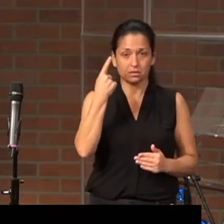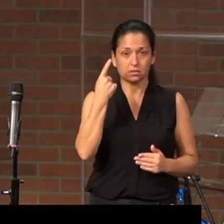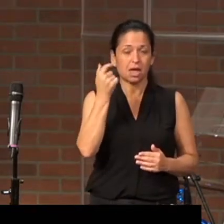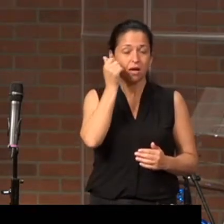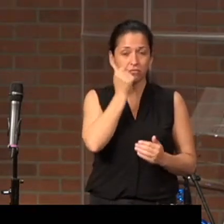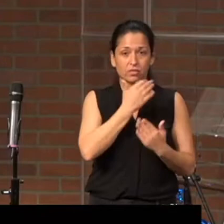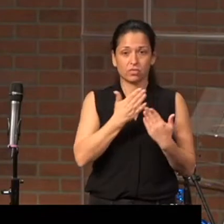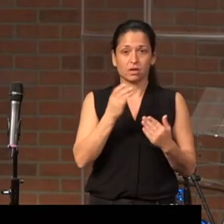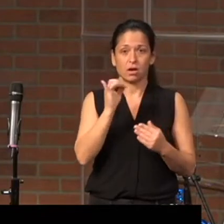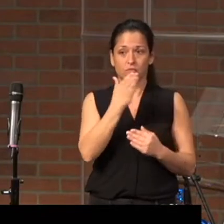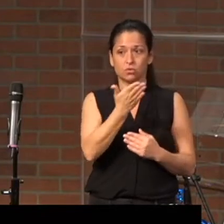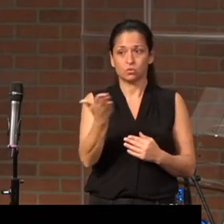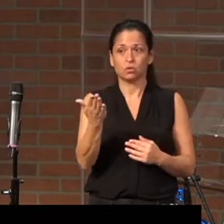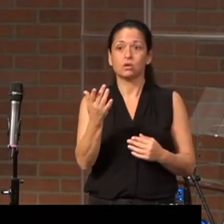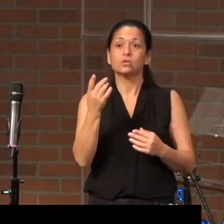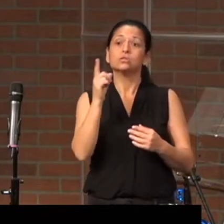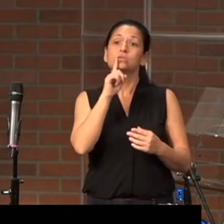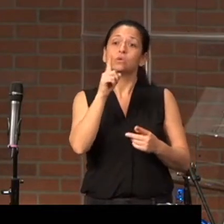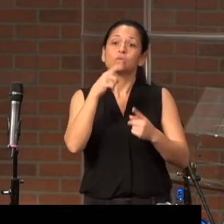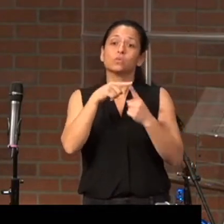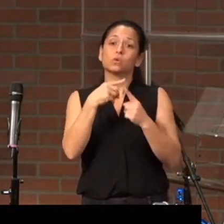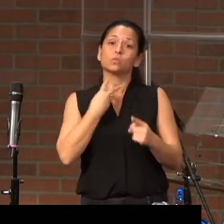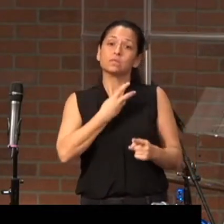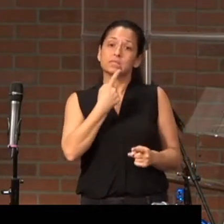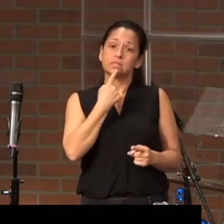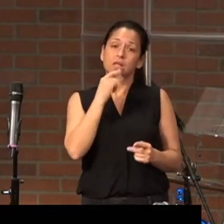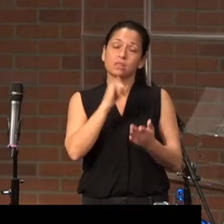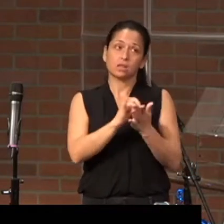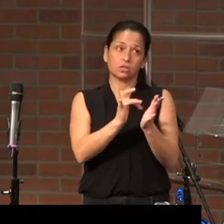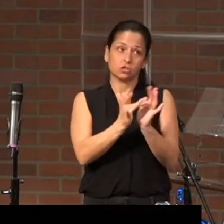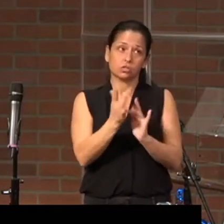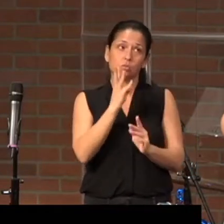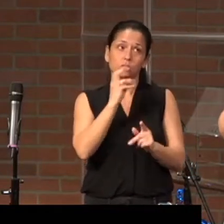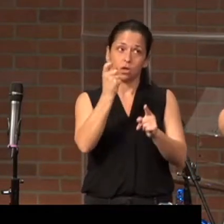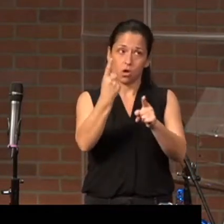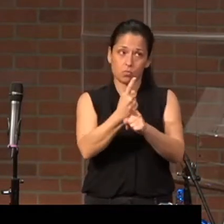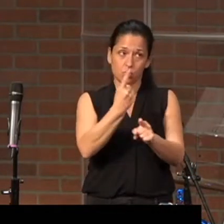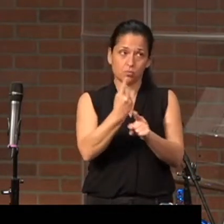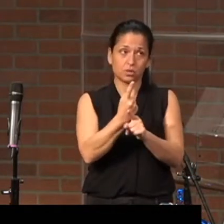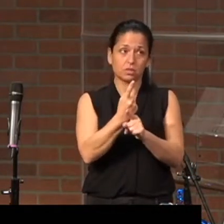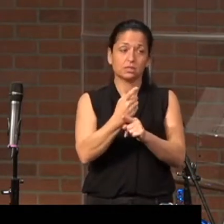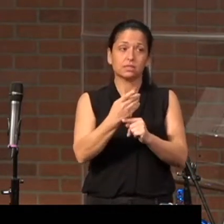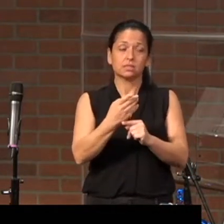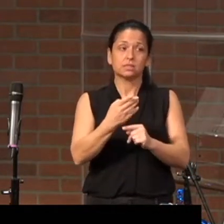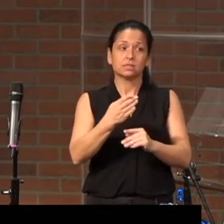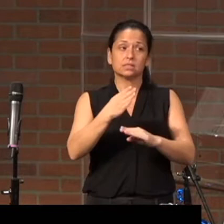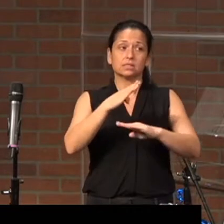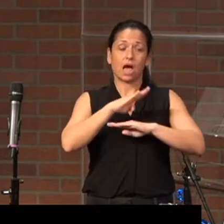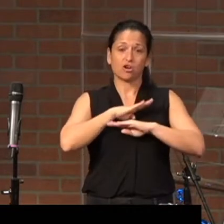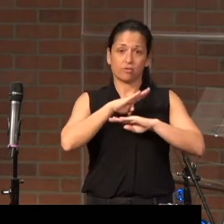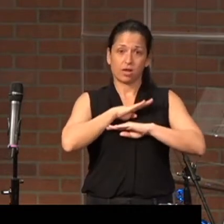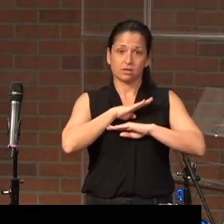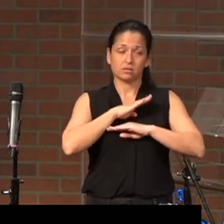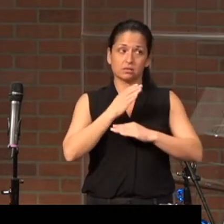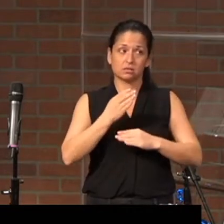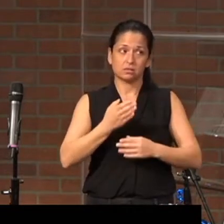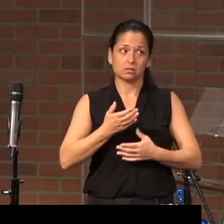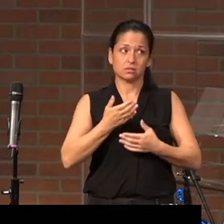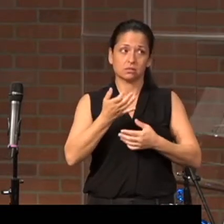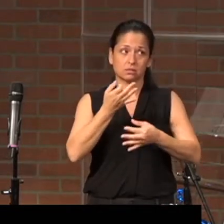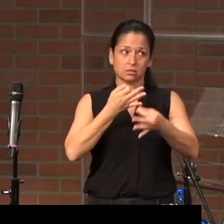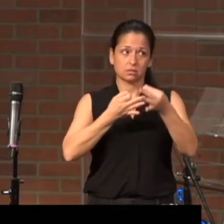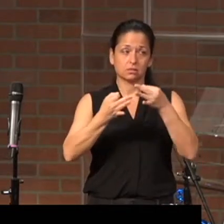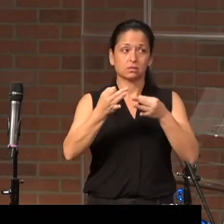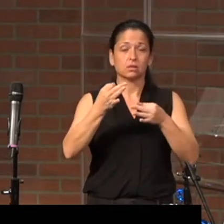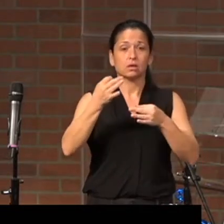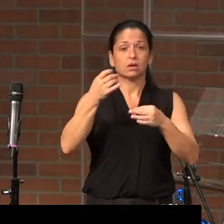that Jesus was an appropriate sacrifice for us on the cross, what we mean is that for 33